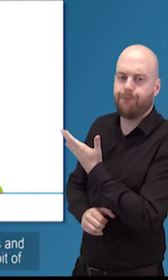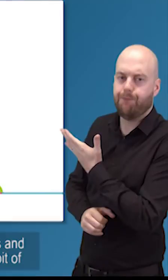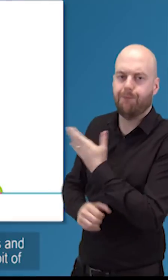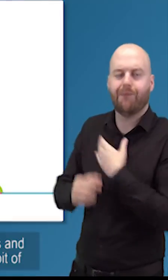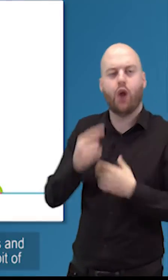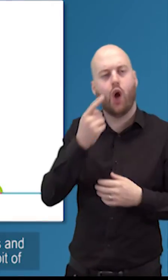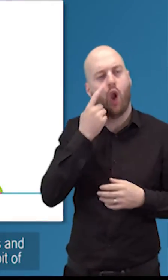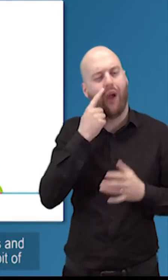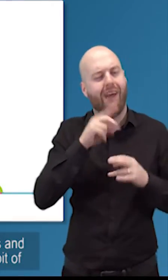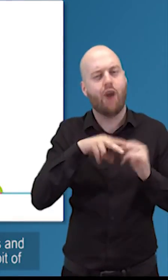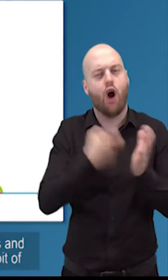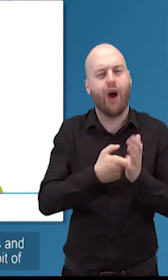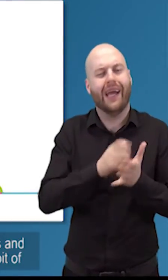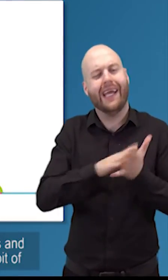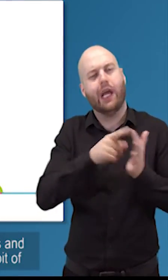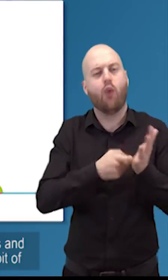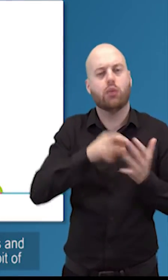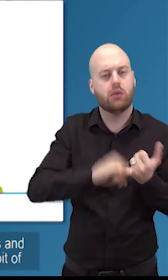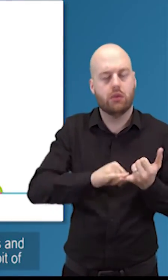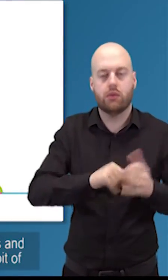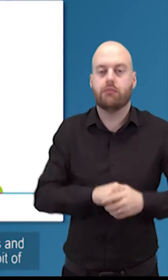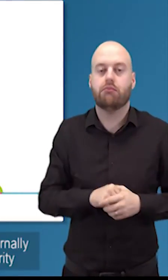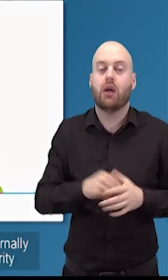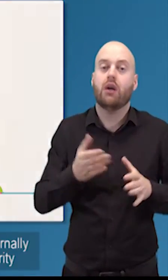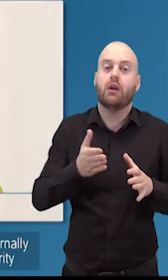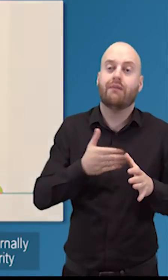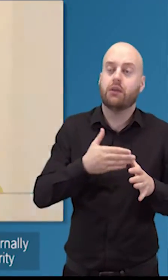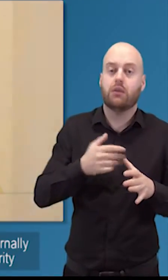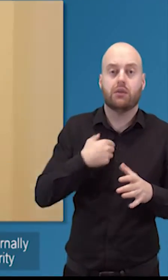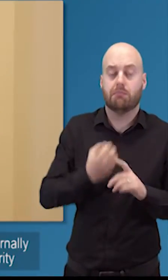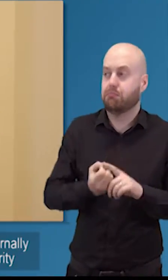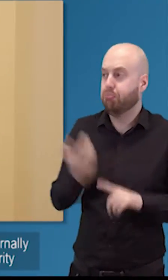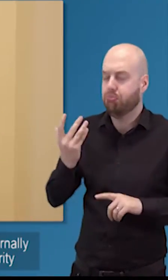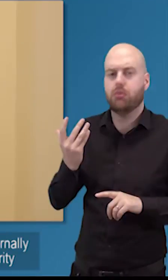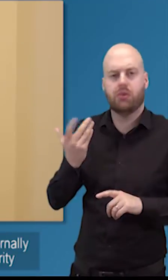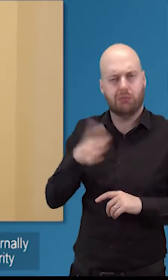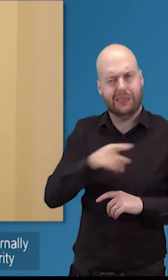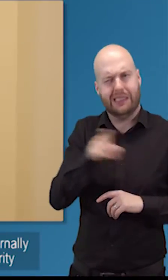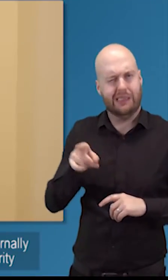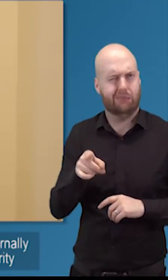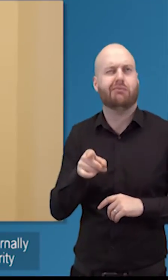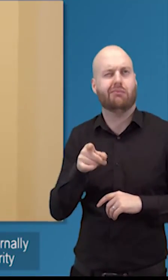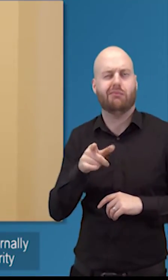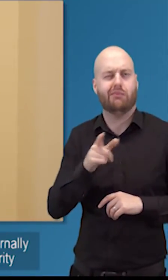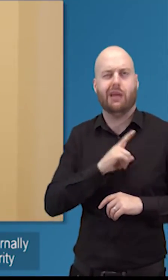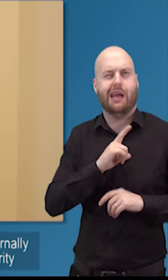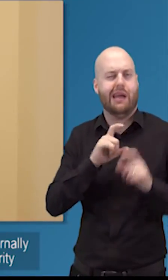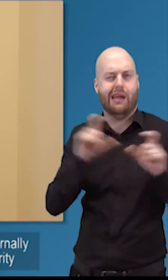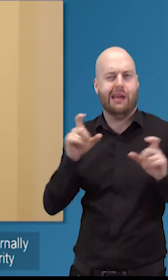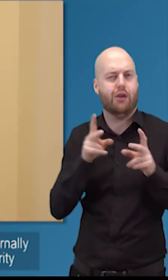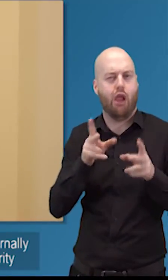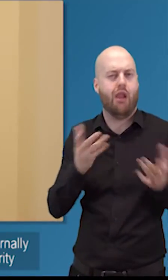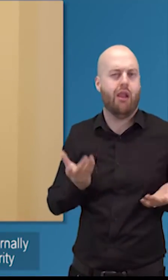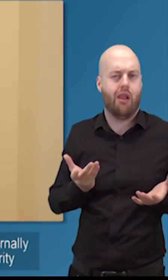for heroes and interestingly when i very first did this talk i got a bit of kickback on that when we talk about trustees internally we do have a